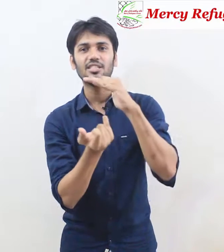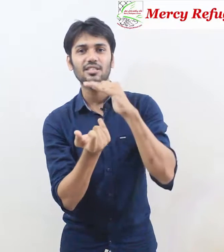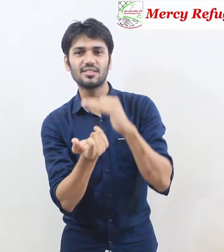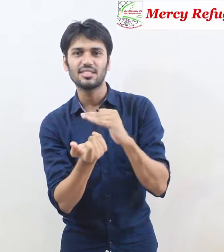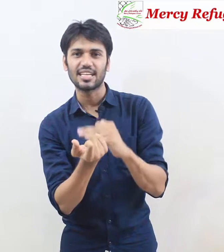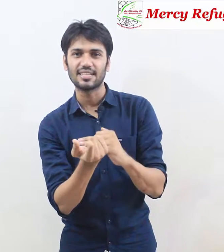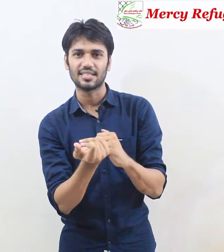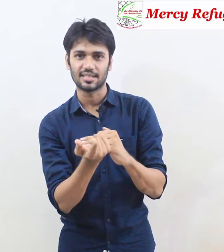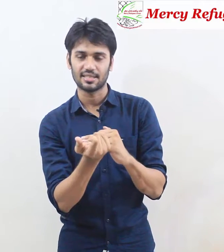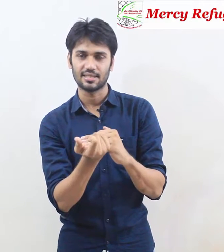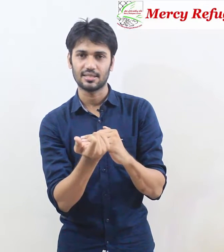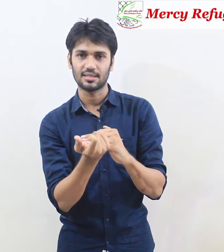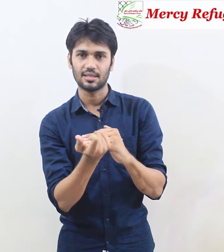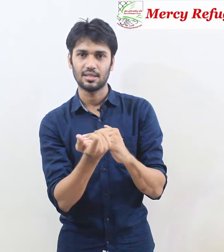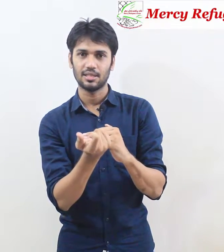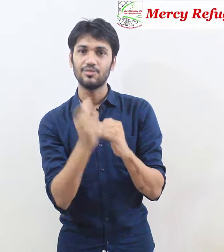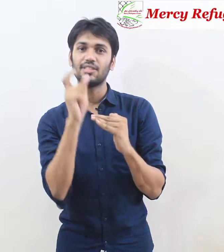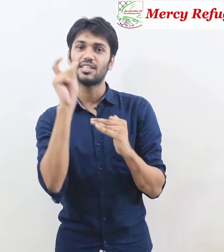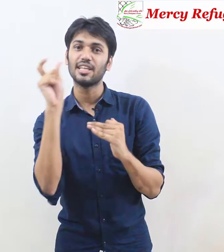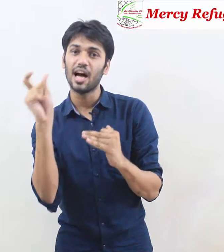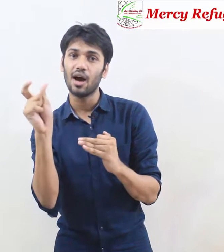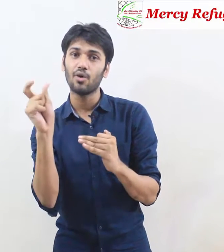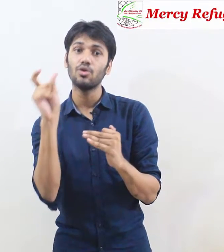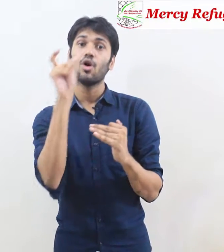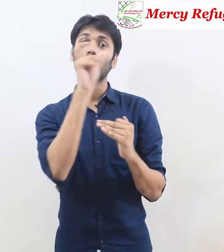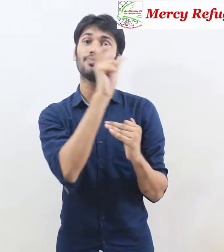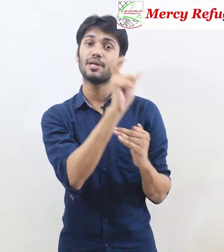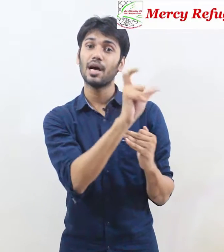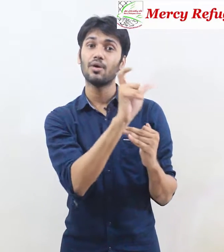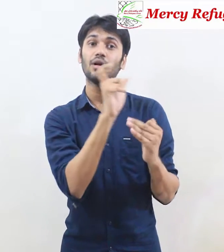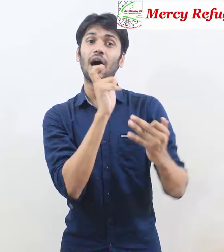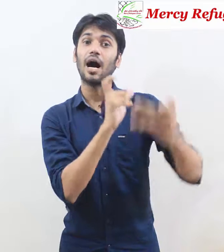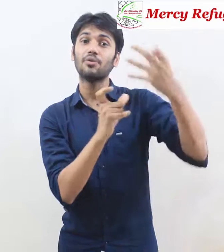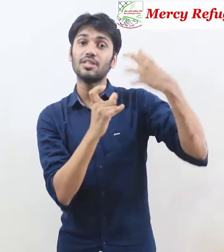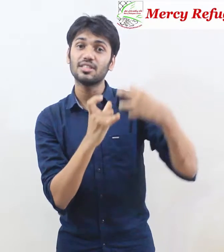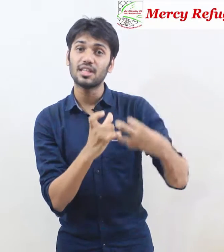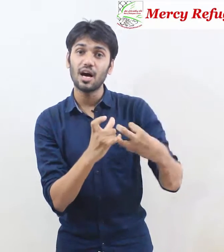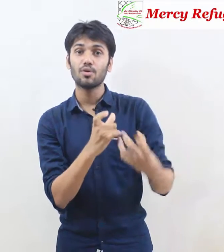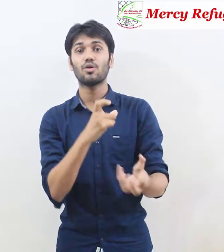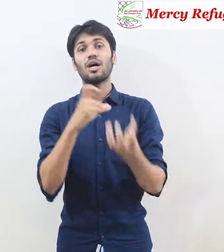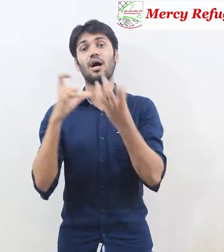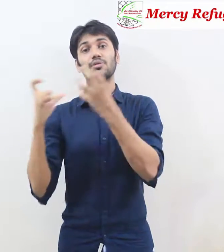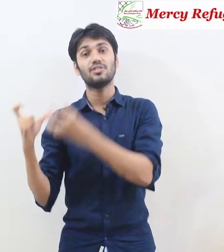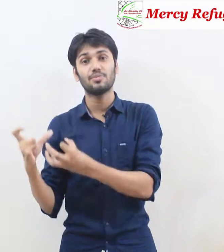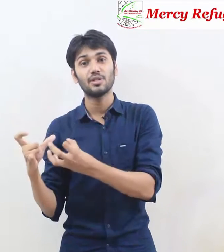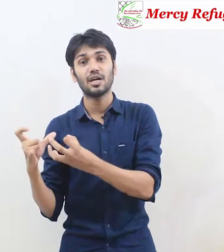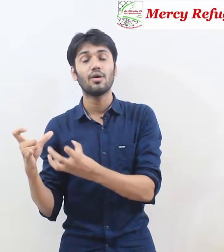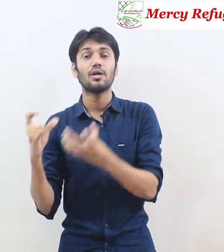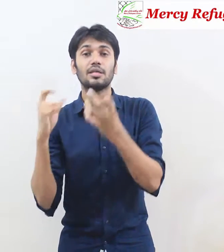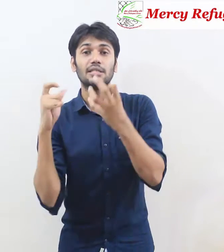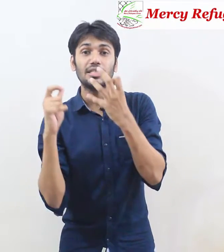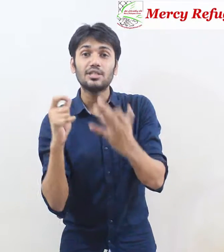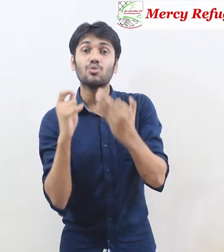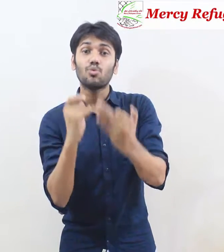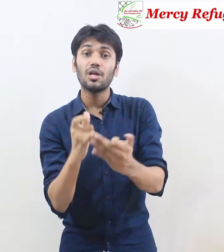sentences if it is a noun or pronoun how it is a noun or how it is a pronoun it will